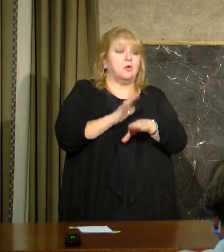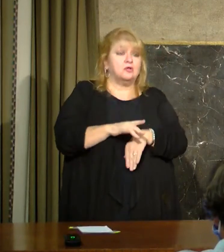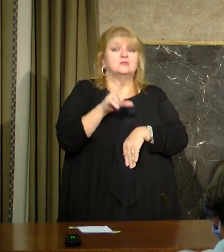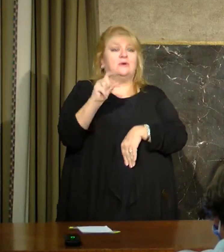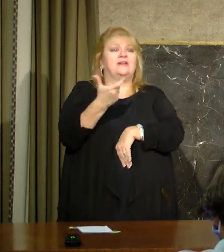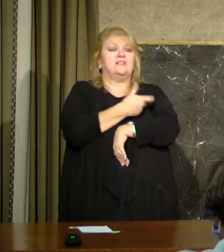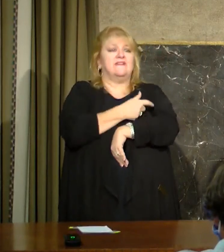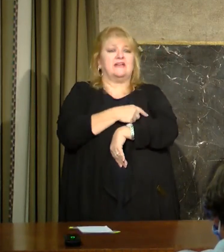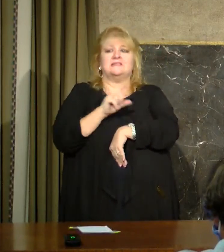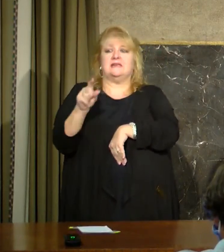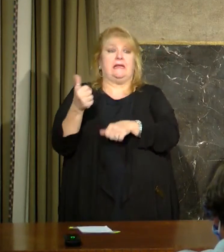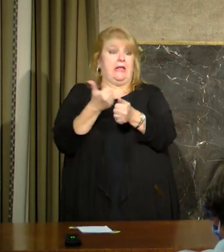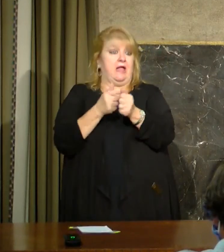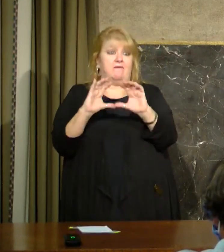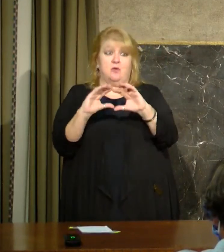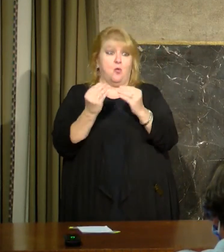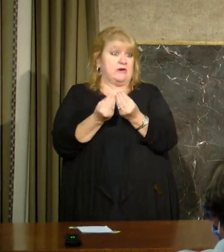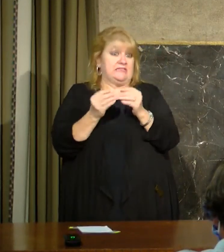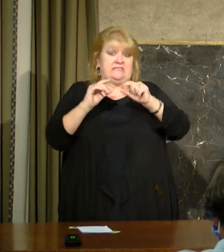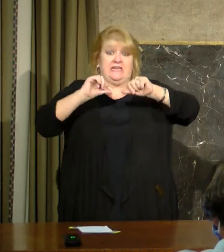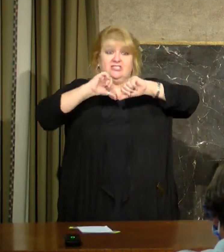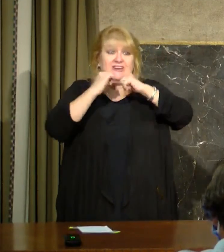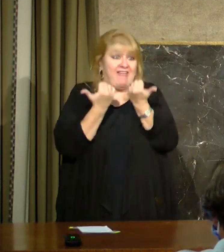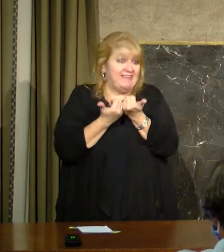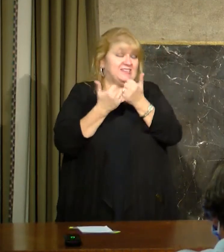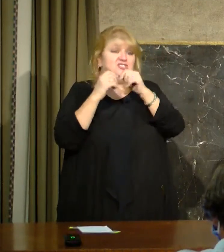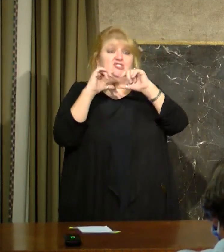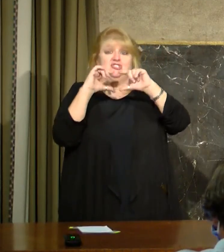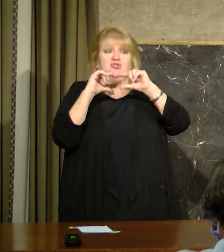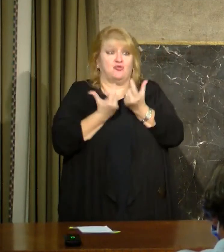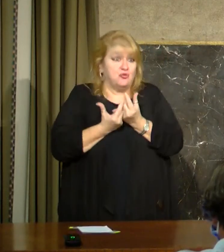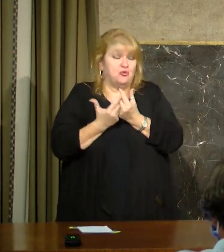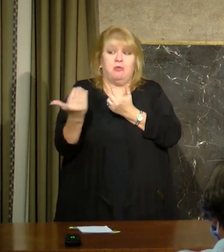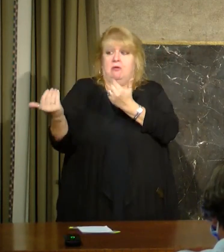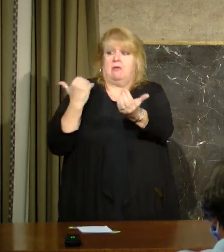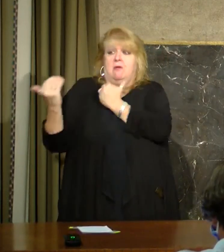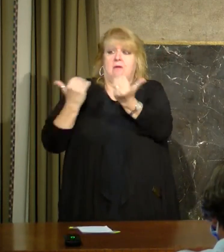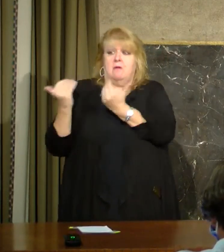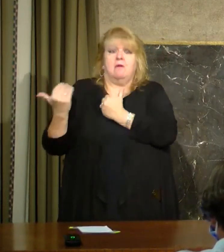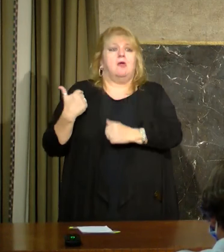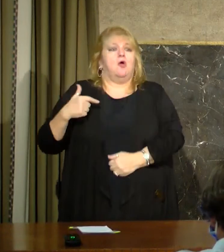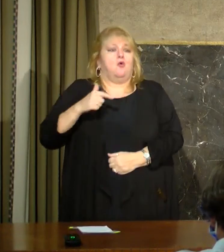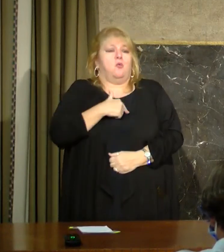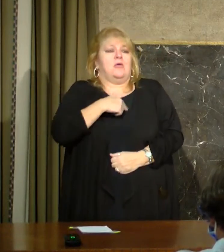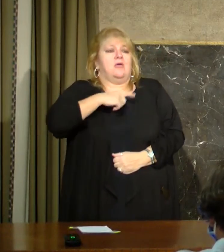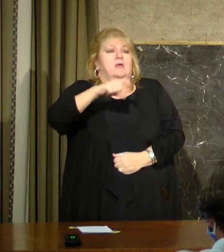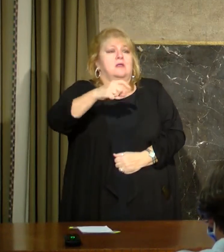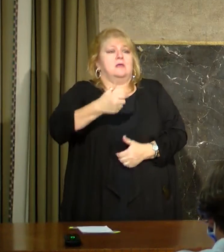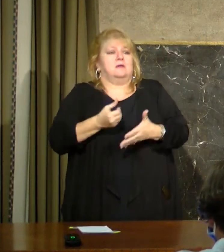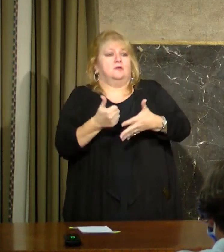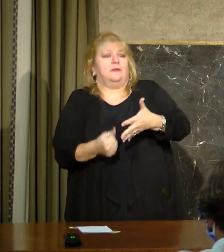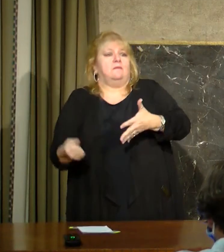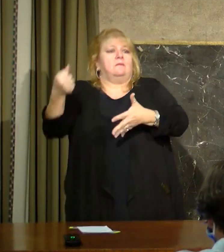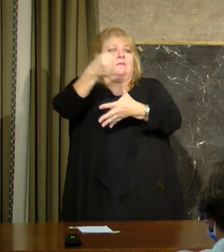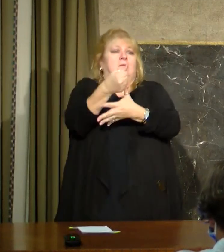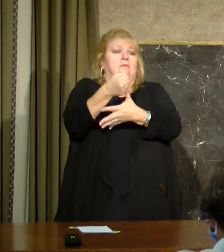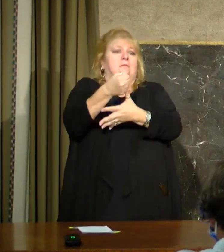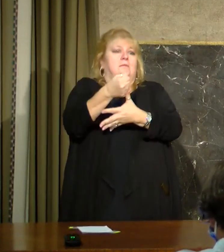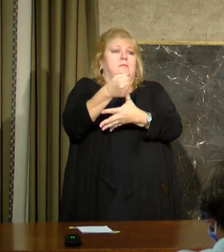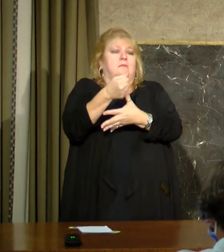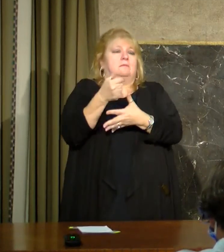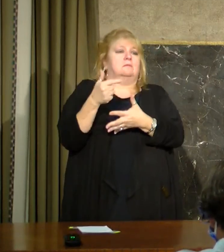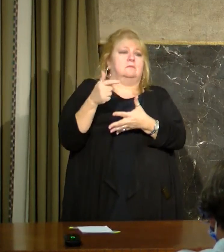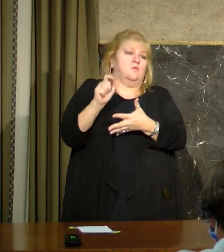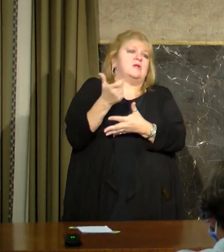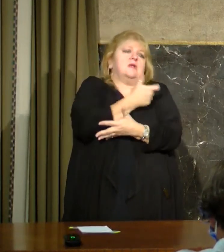decisions. I am making them. And I'm not – certainly not trying to confuse